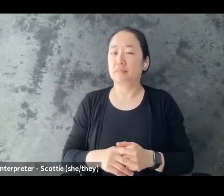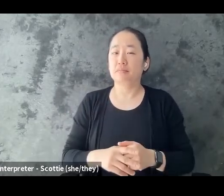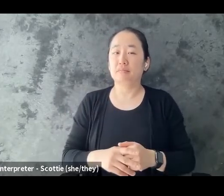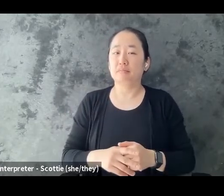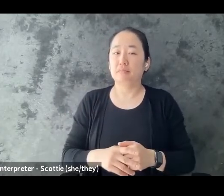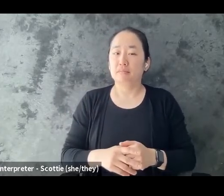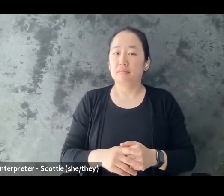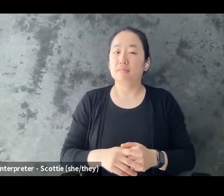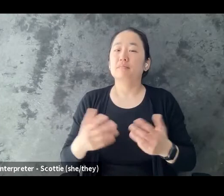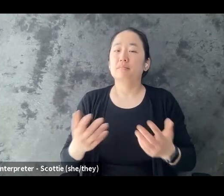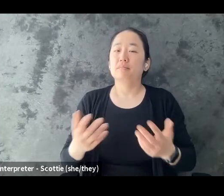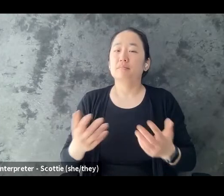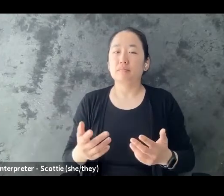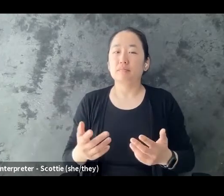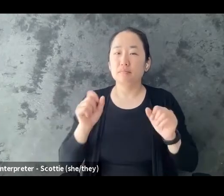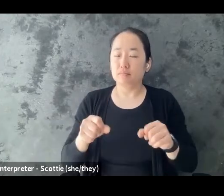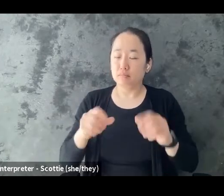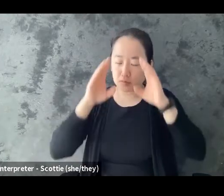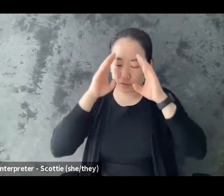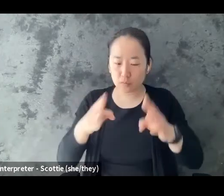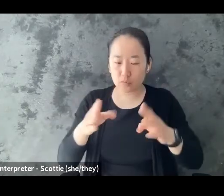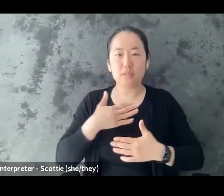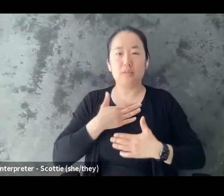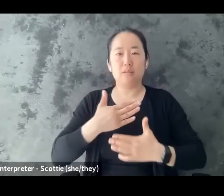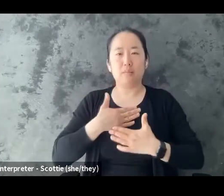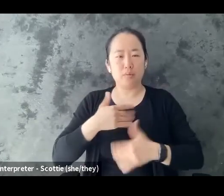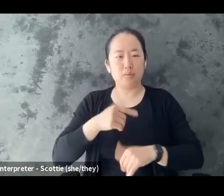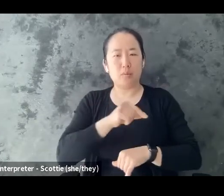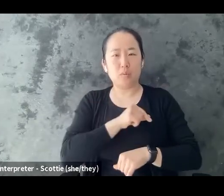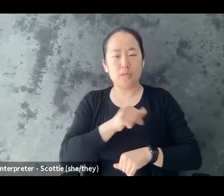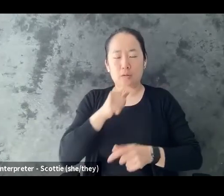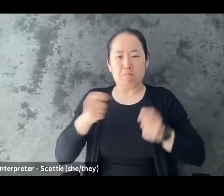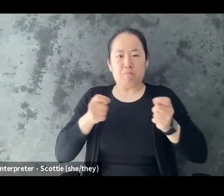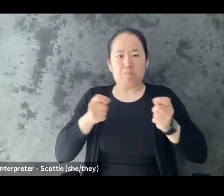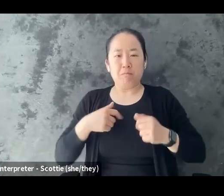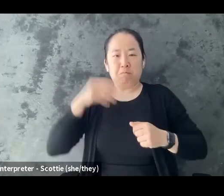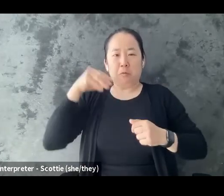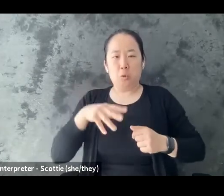on the qualities of your breath, but not trying to control it in any way, just bringing awareness.